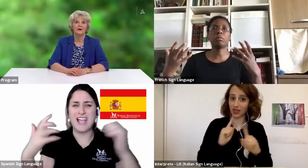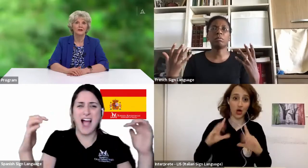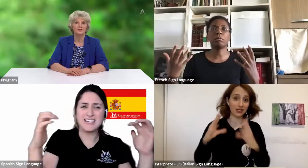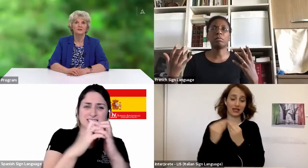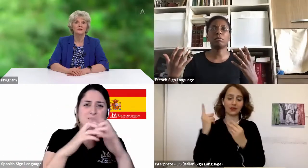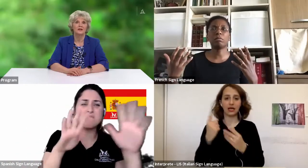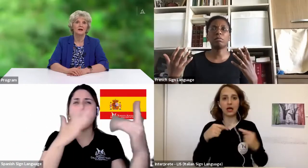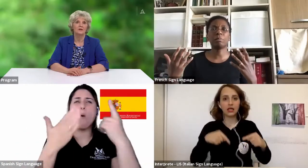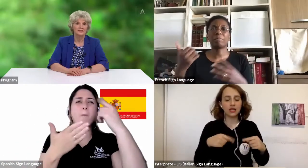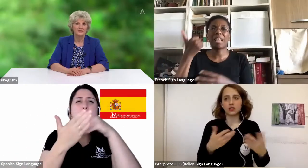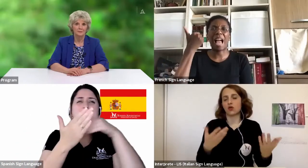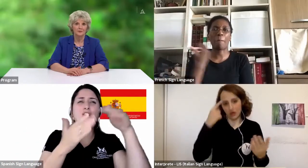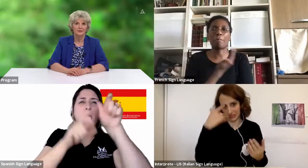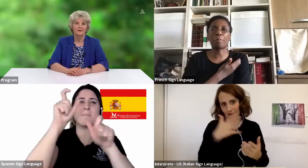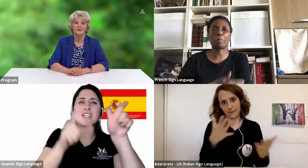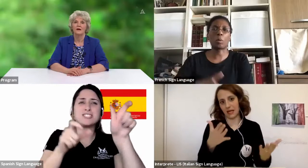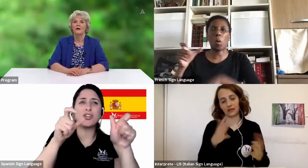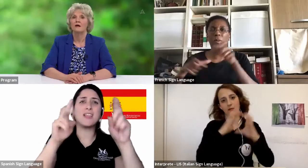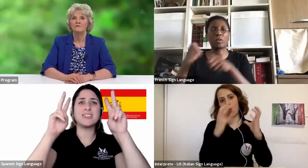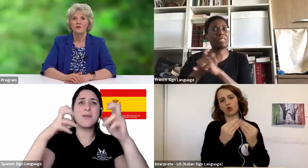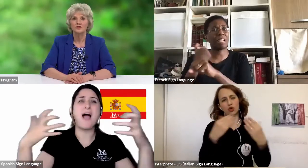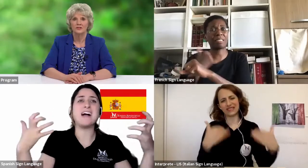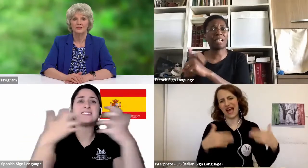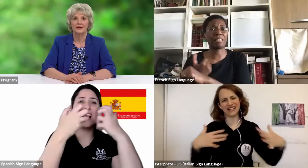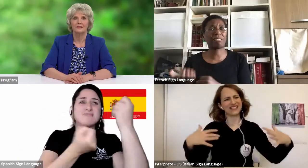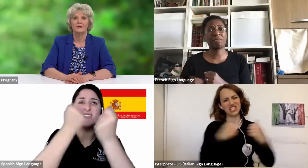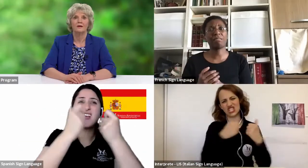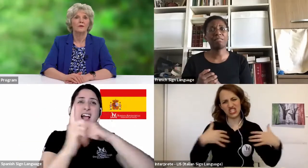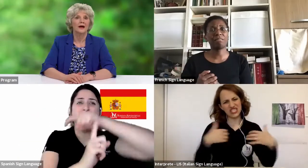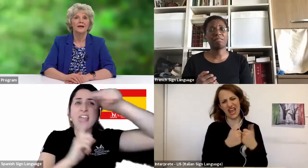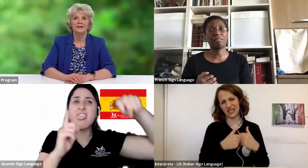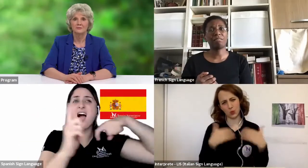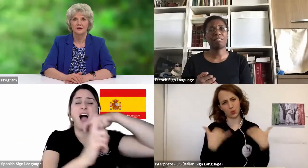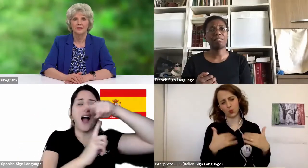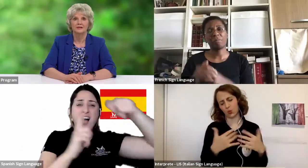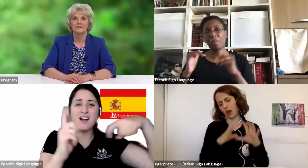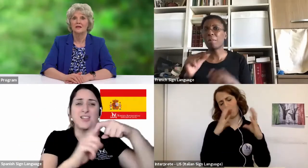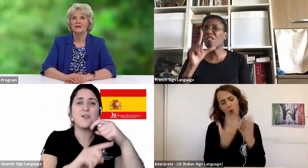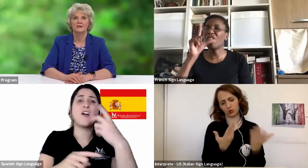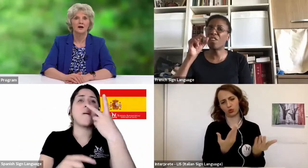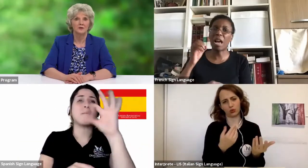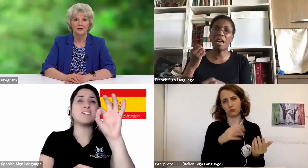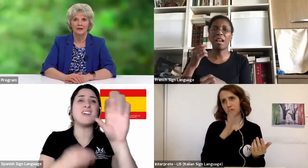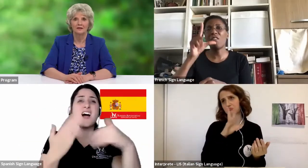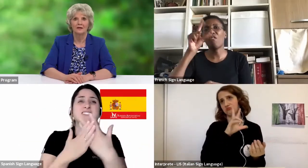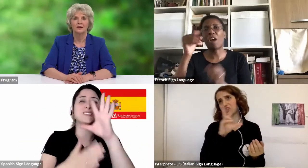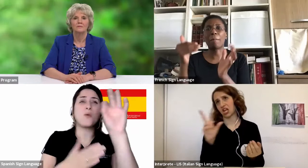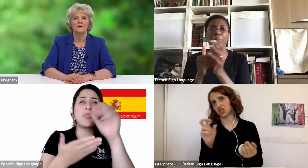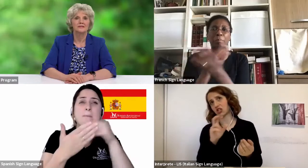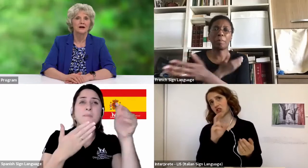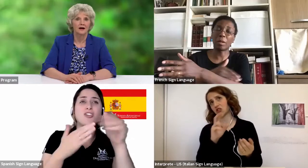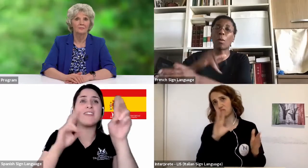are injured or disabled. Unfortunately, what I had experienced is not unique,